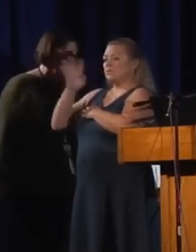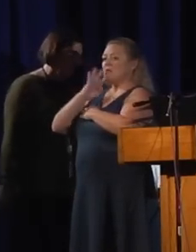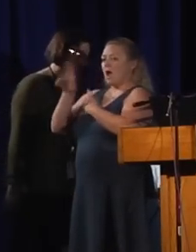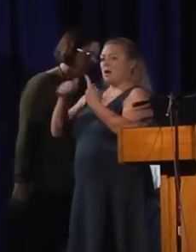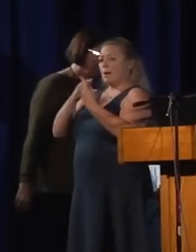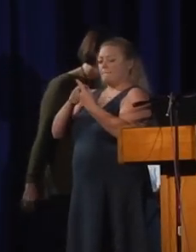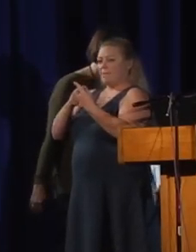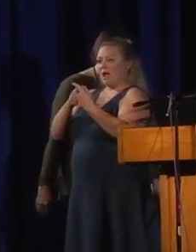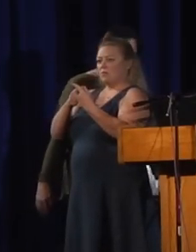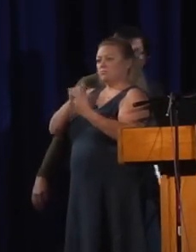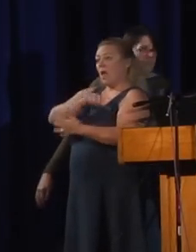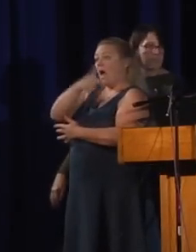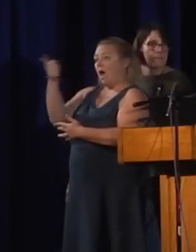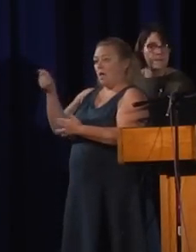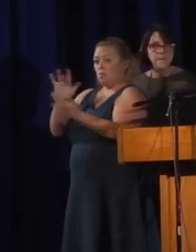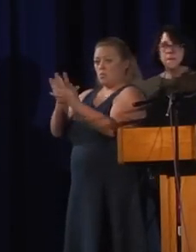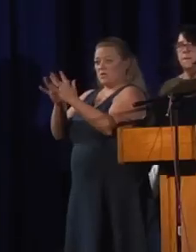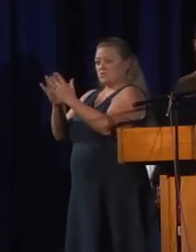through her agency. Terri.